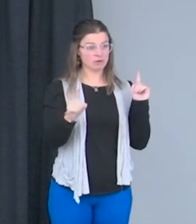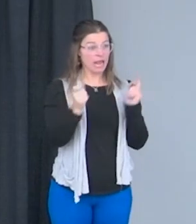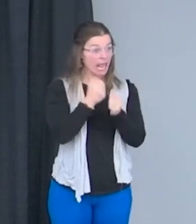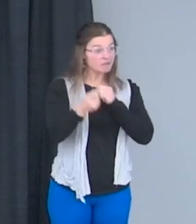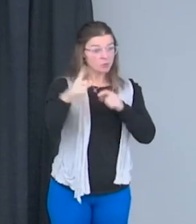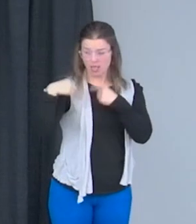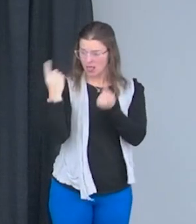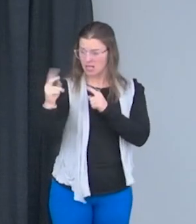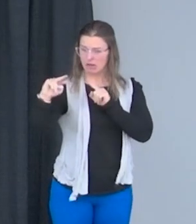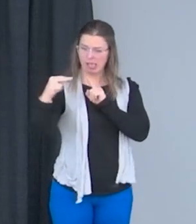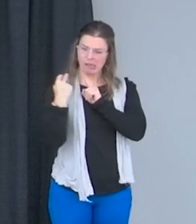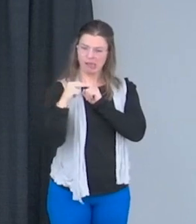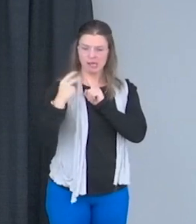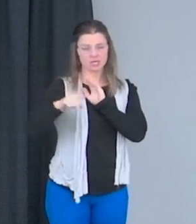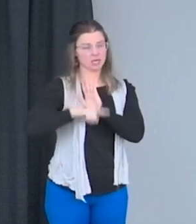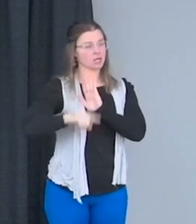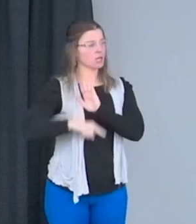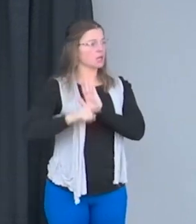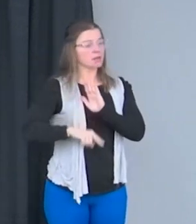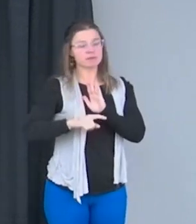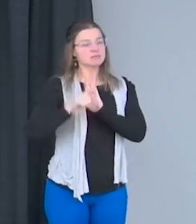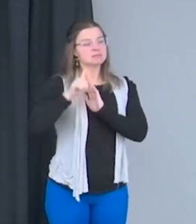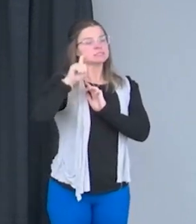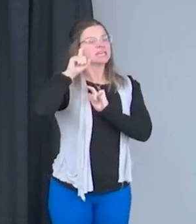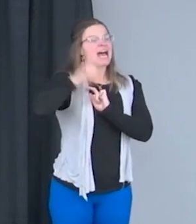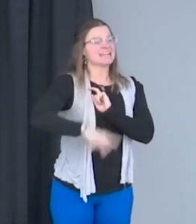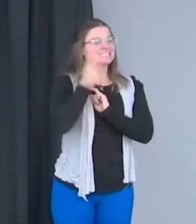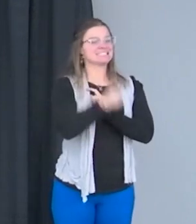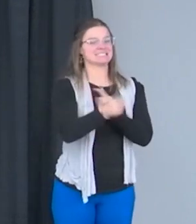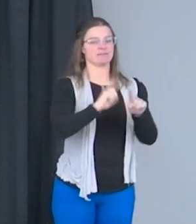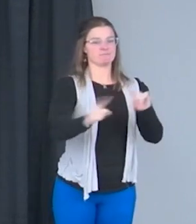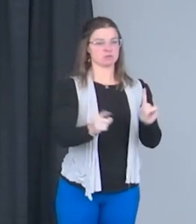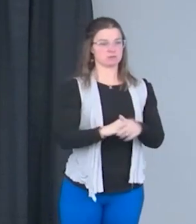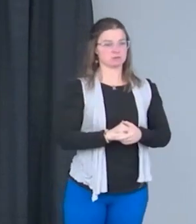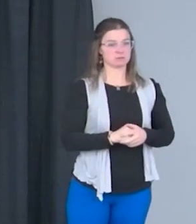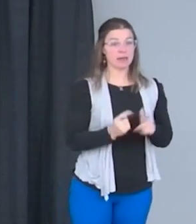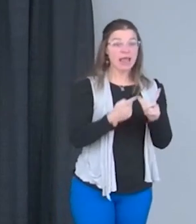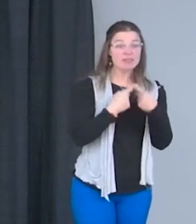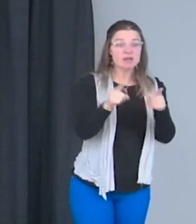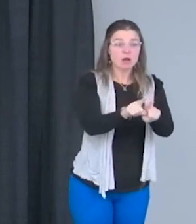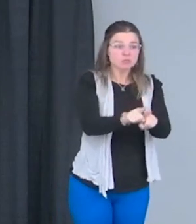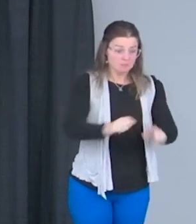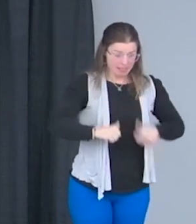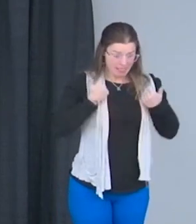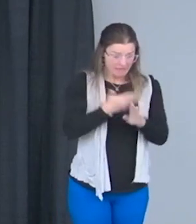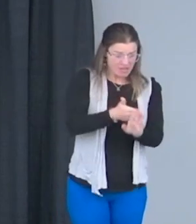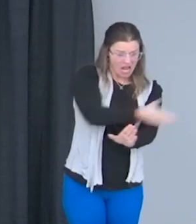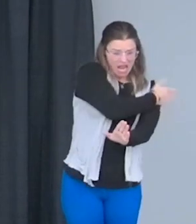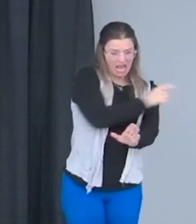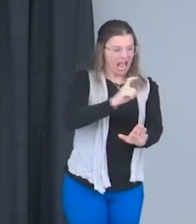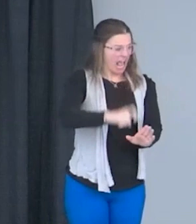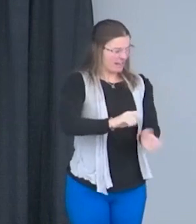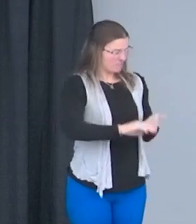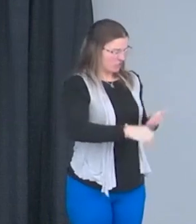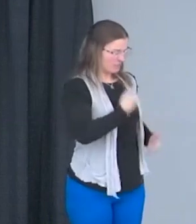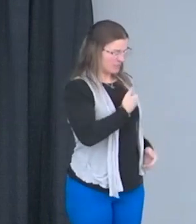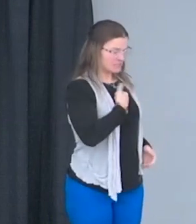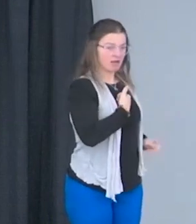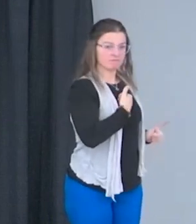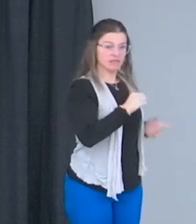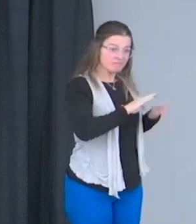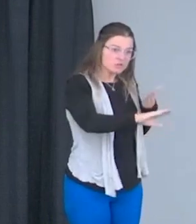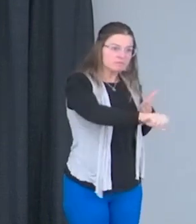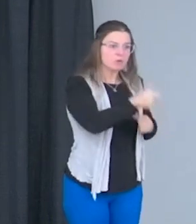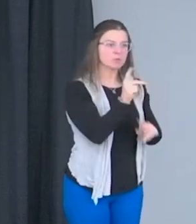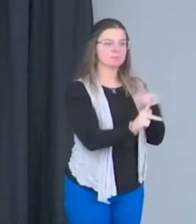And then I had to forgive myself for all the things in the way my life had been. And forgive those that I felt had maybe harmed